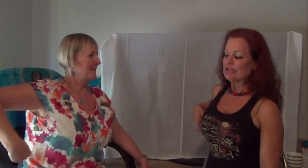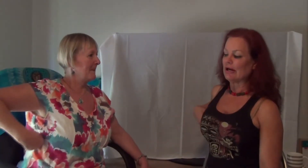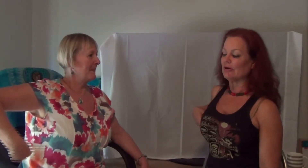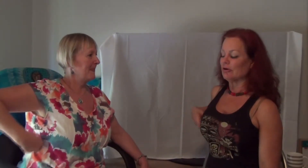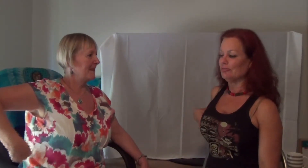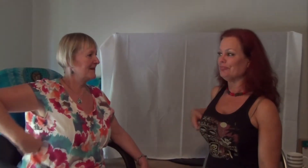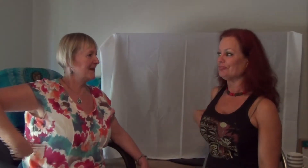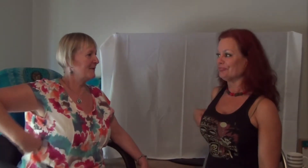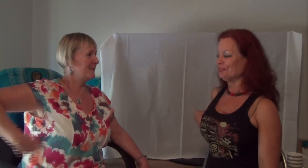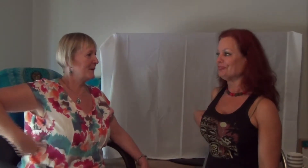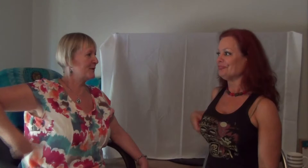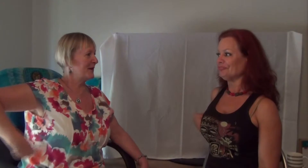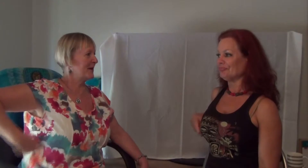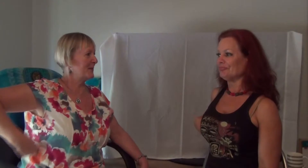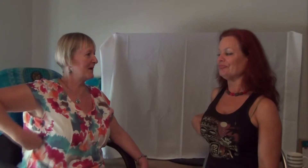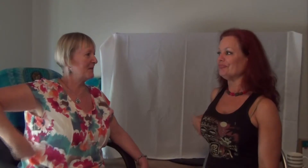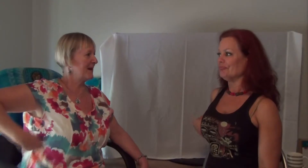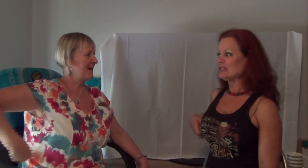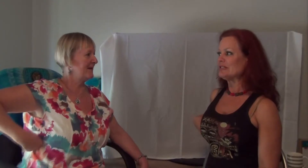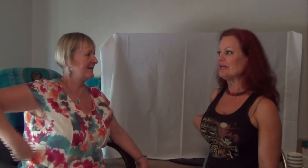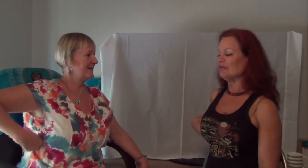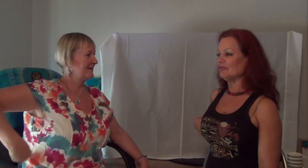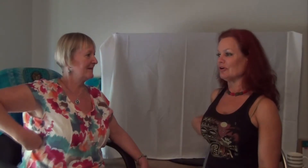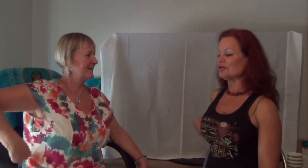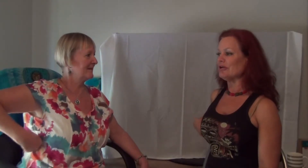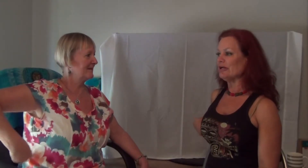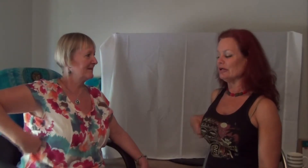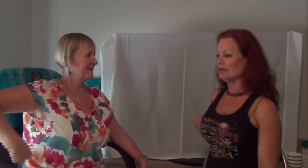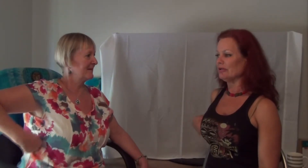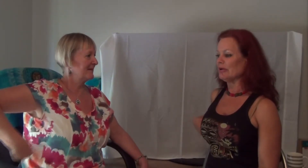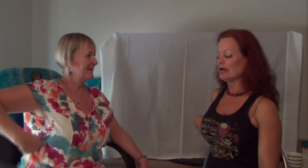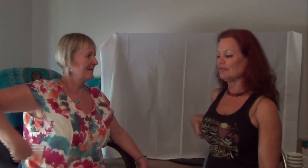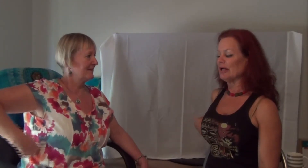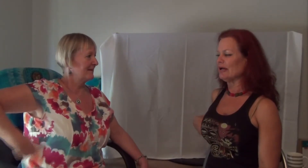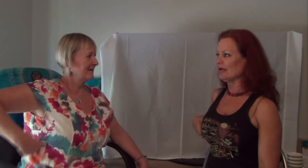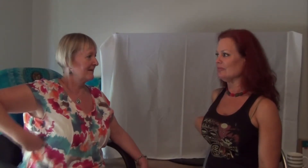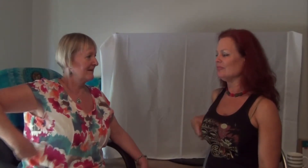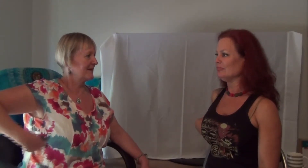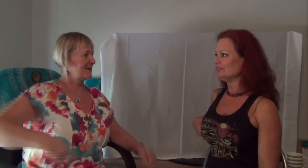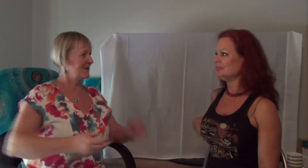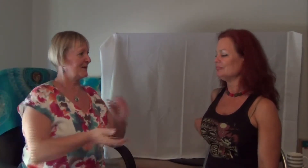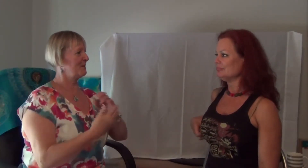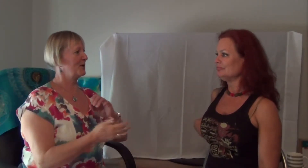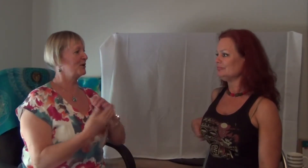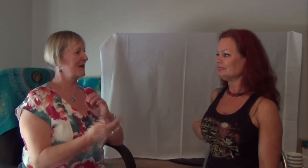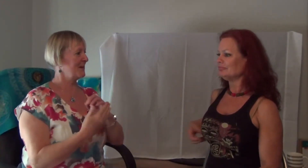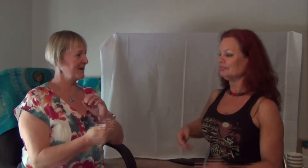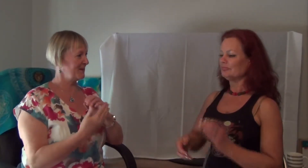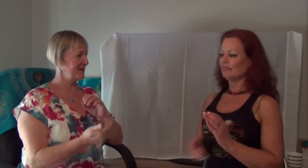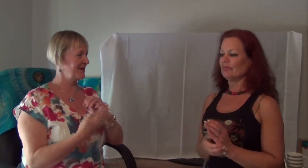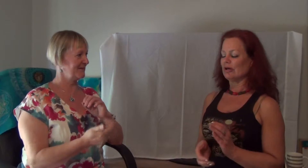this anger. There's a dead fir tree in the back of my head. There's a dead fir tree in back of my head. So is there emotion coming up in there?